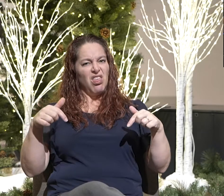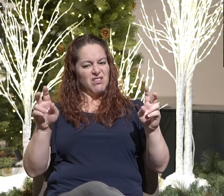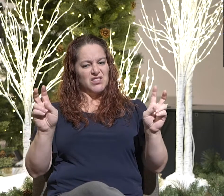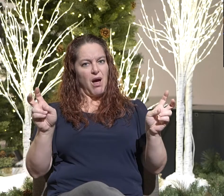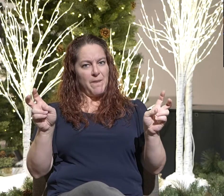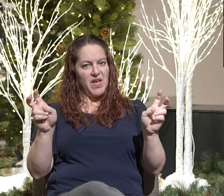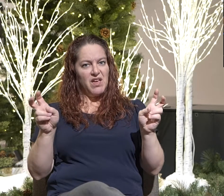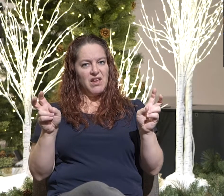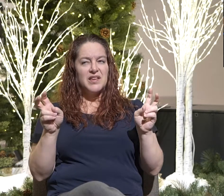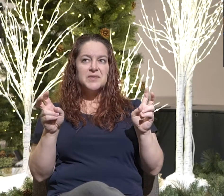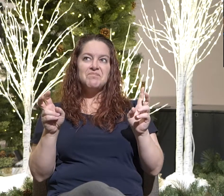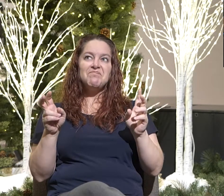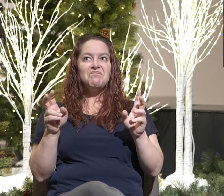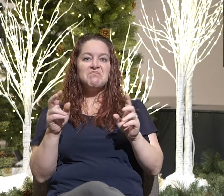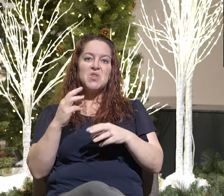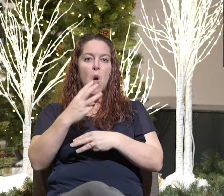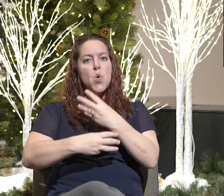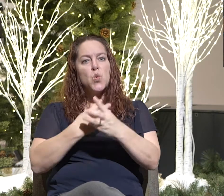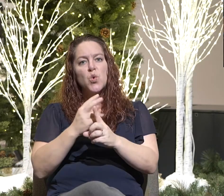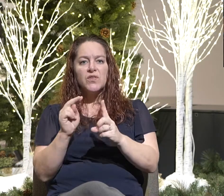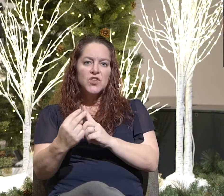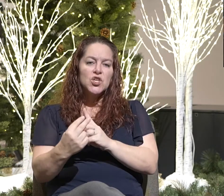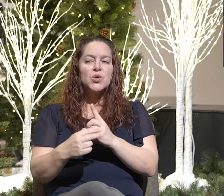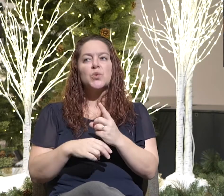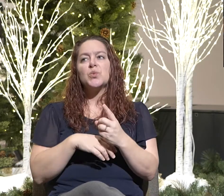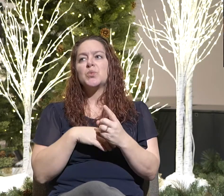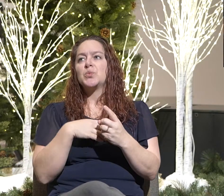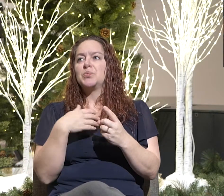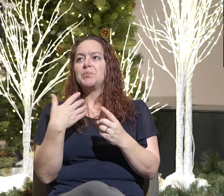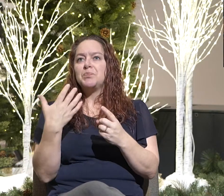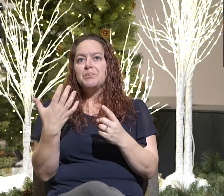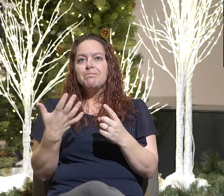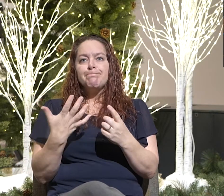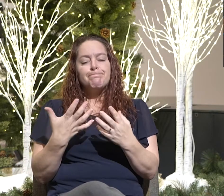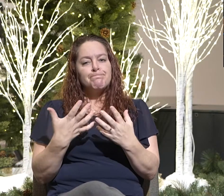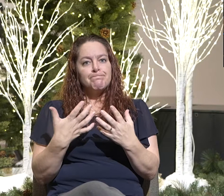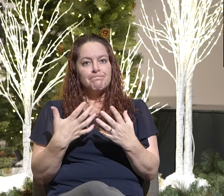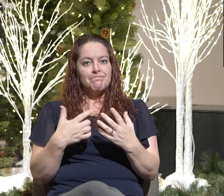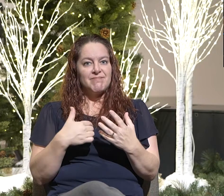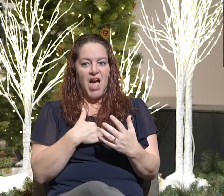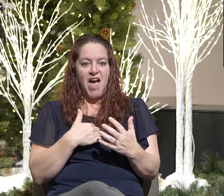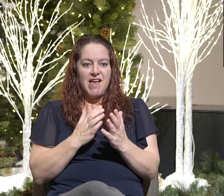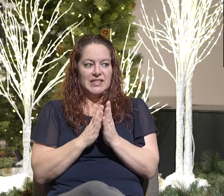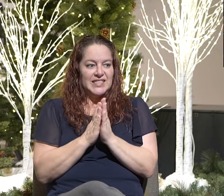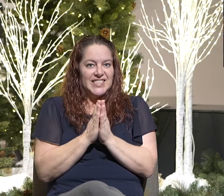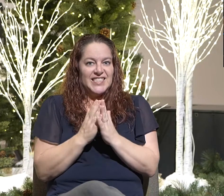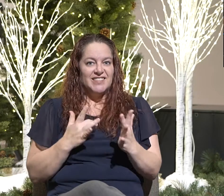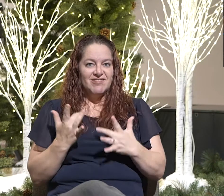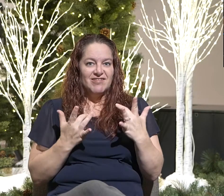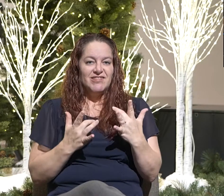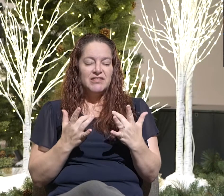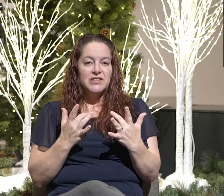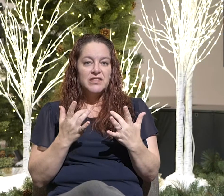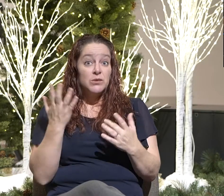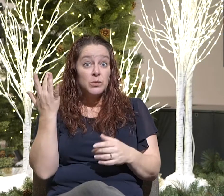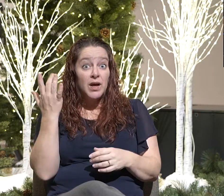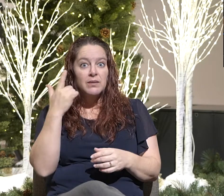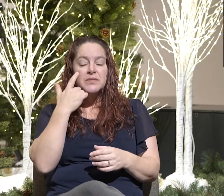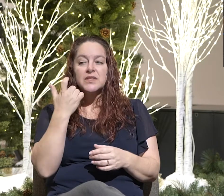particularly when it comes to worldviews, gets me really excited. And the reason being is,